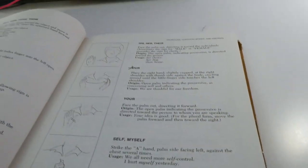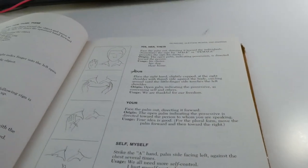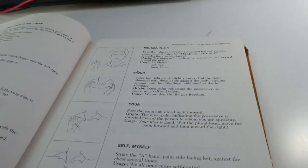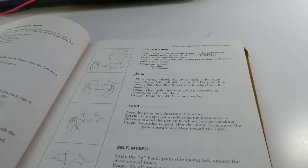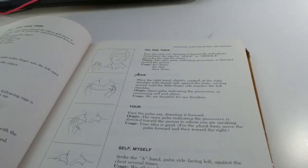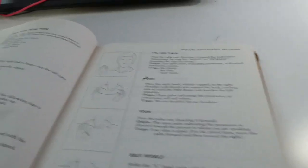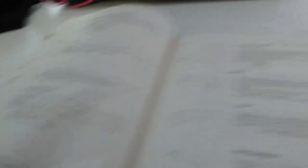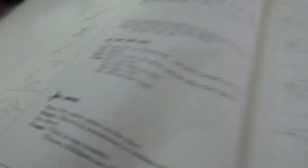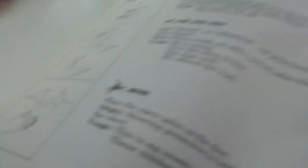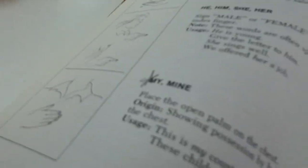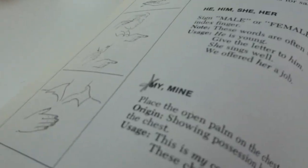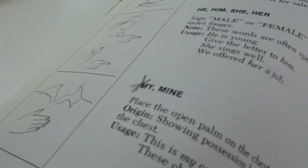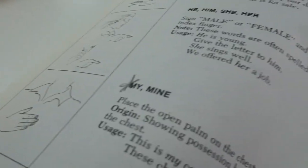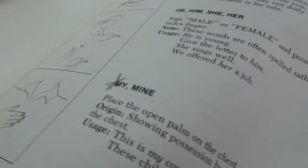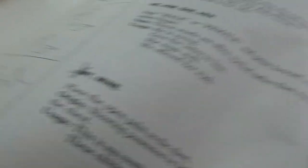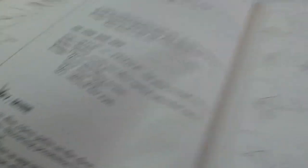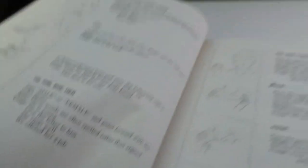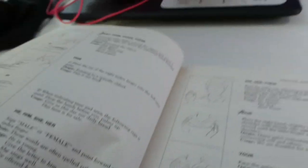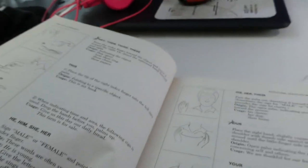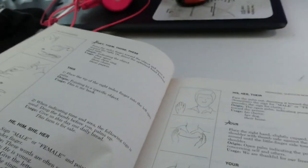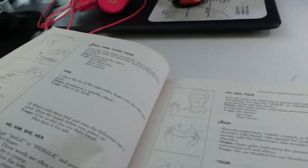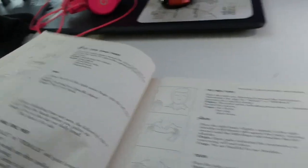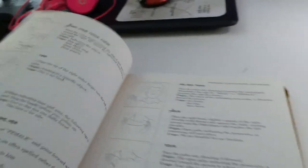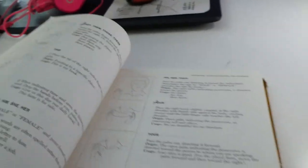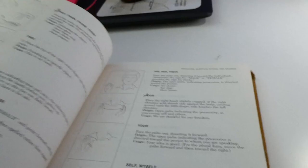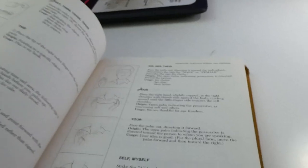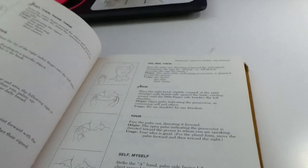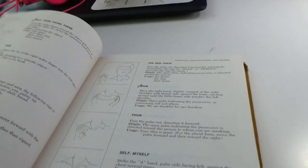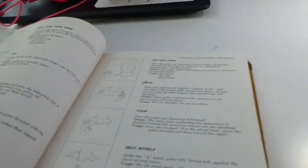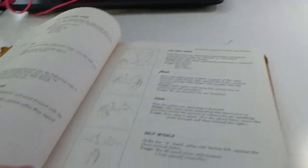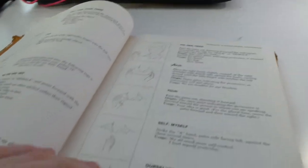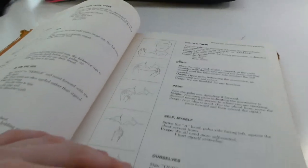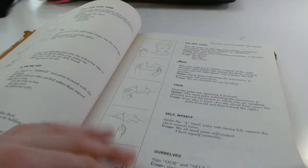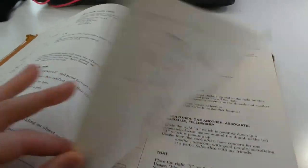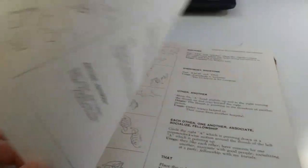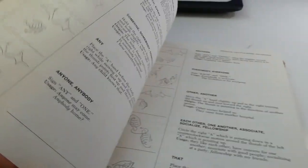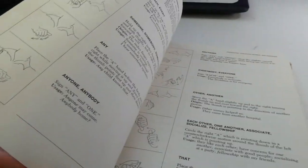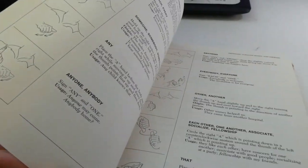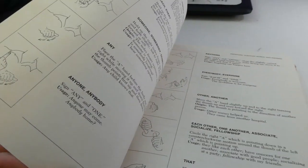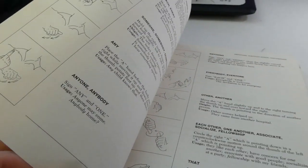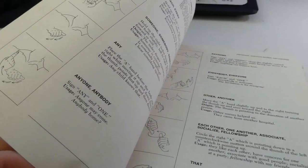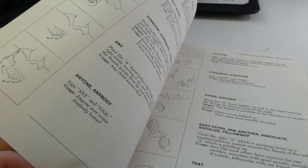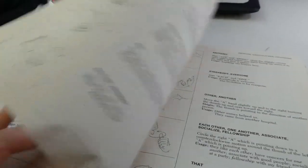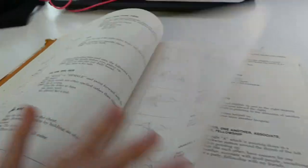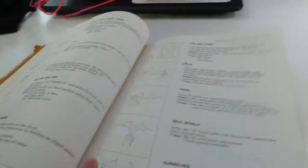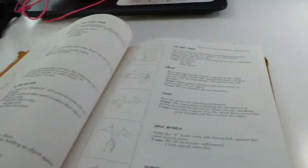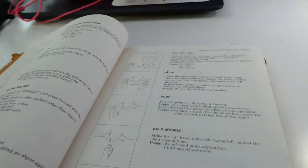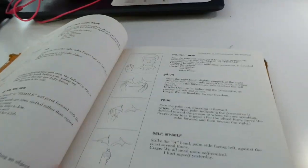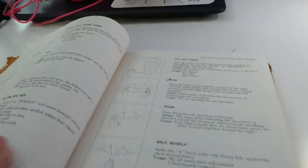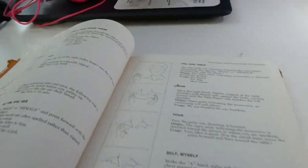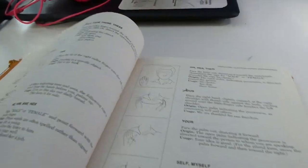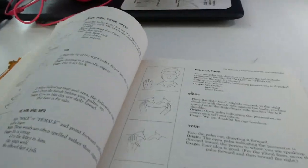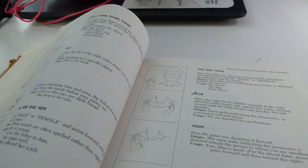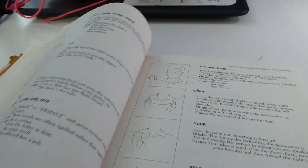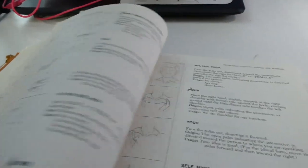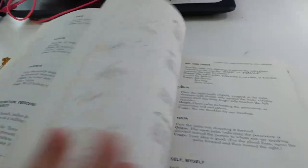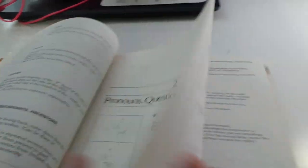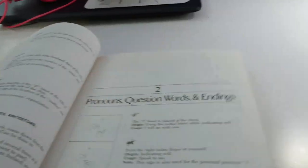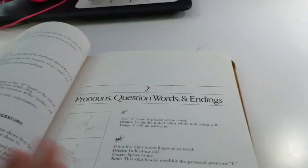And the star is not mine, that's already here, but I think I might know a lot of these. Um, we'll have to see,